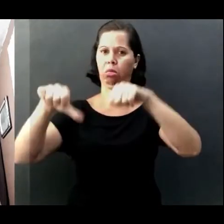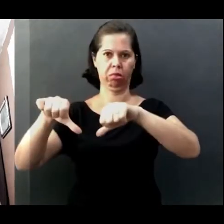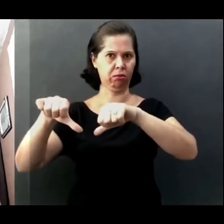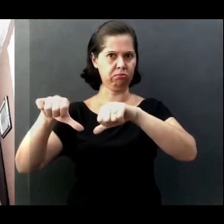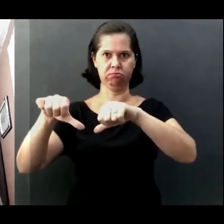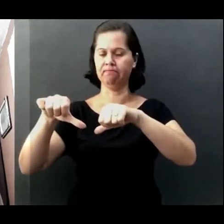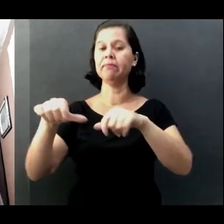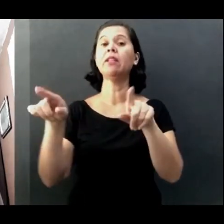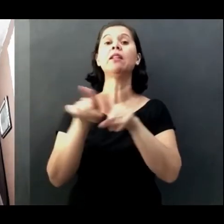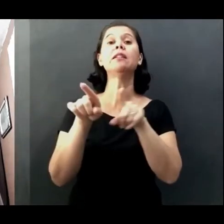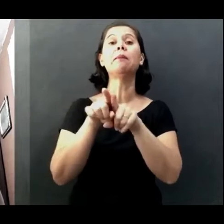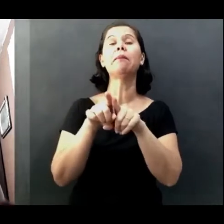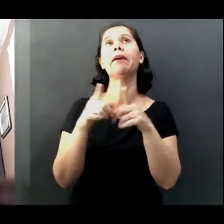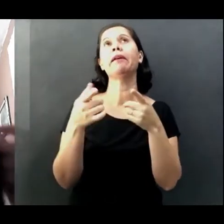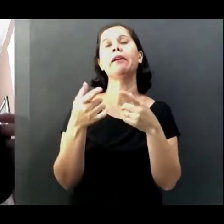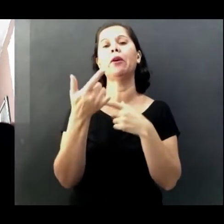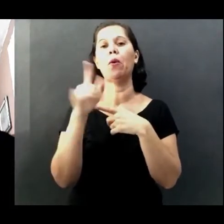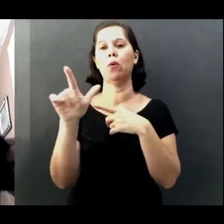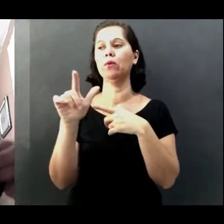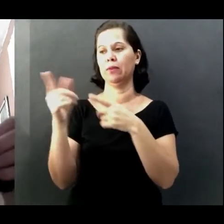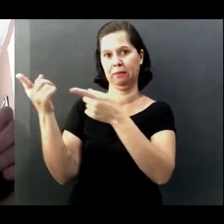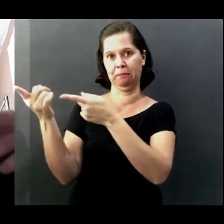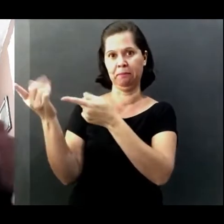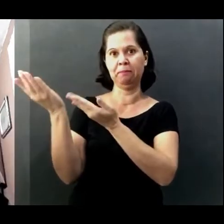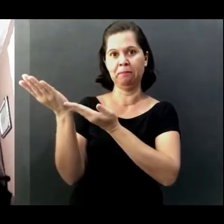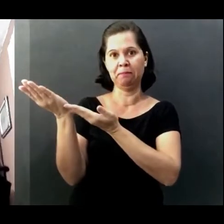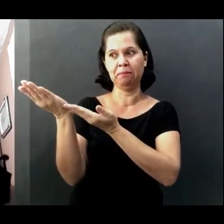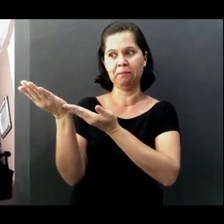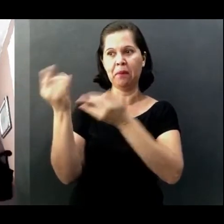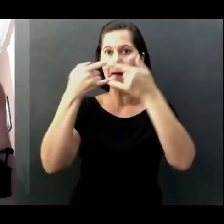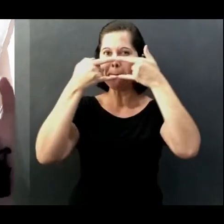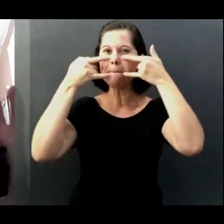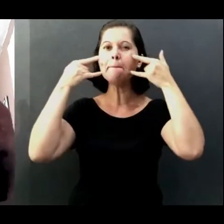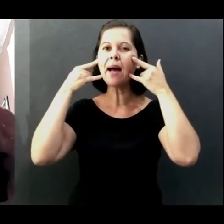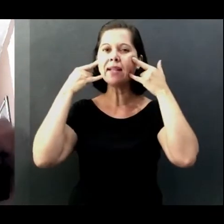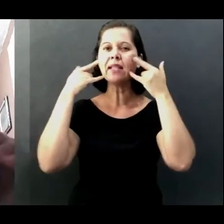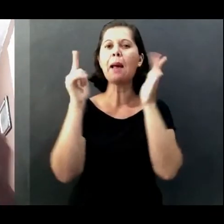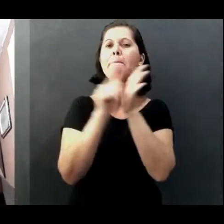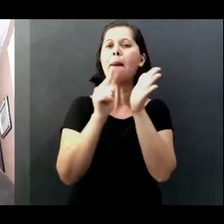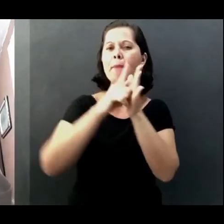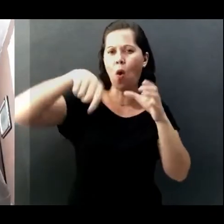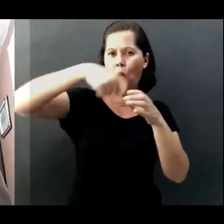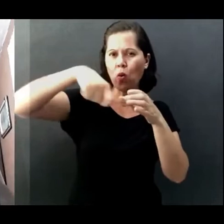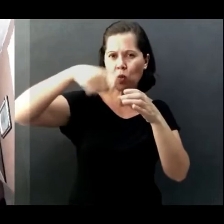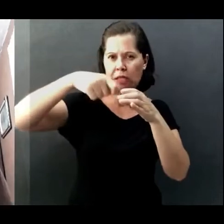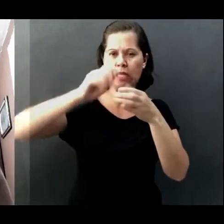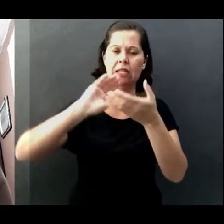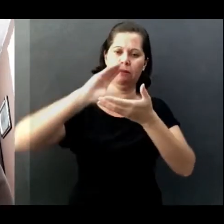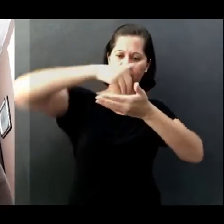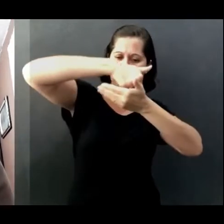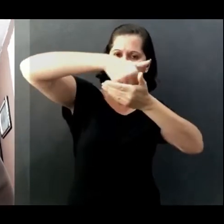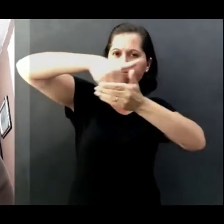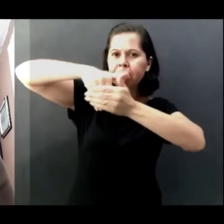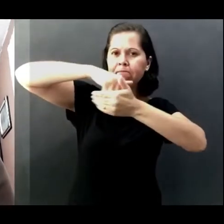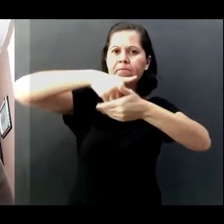wearing a mask here and I put a piece of paper on this part of my nose and fit it right in. We can